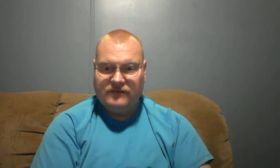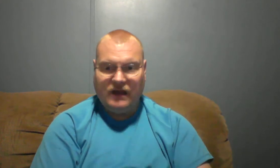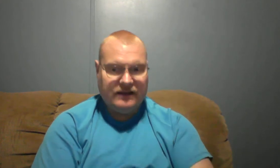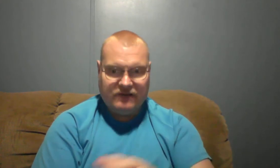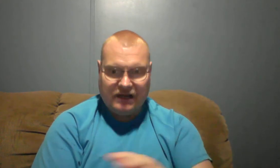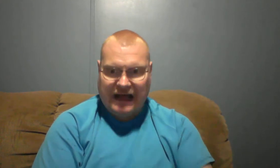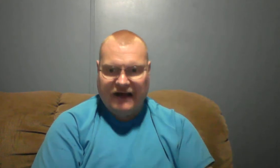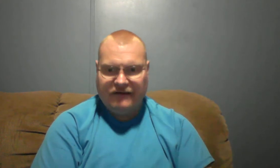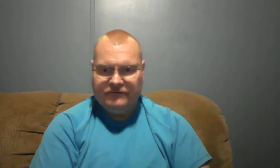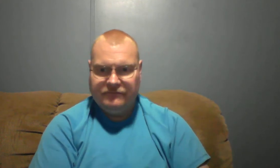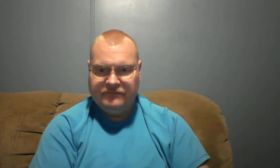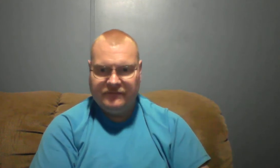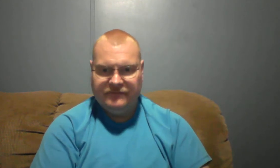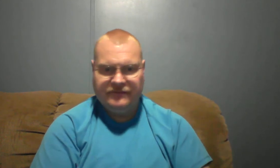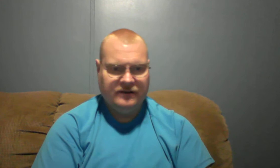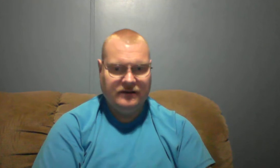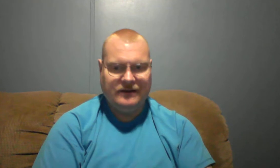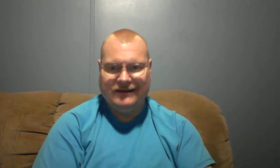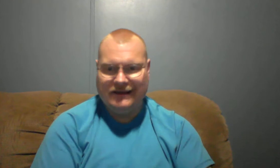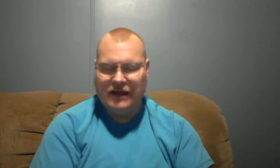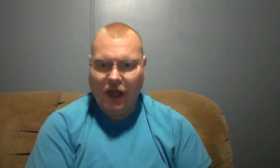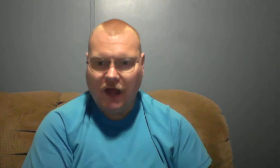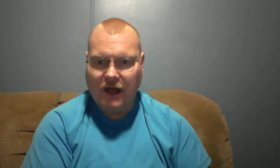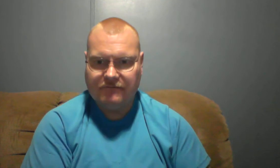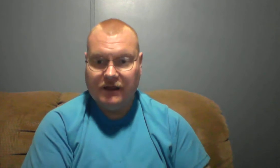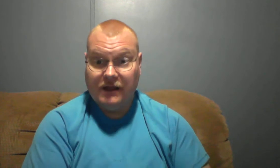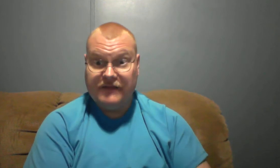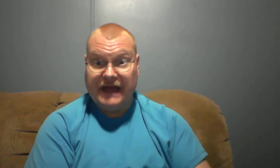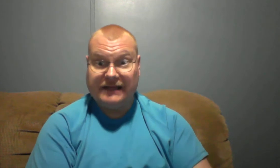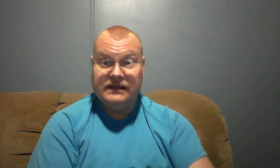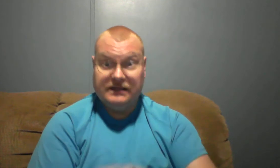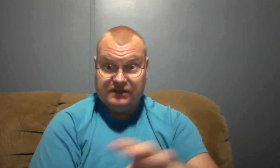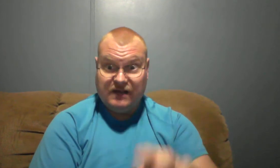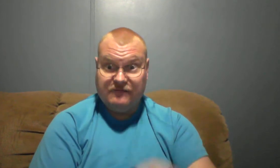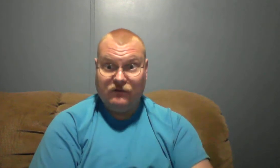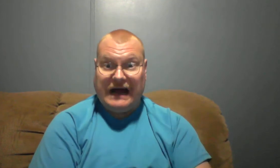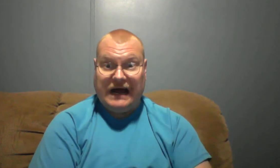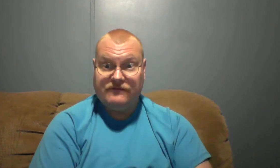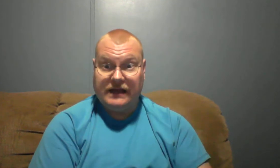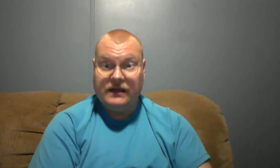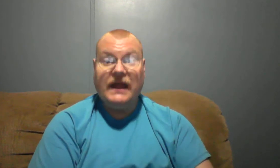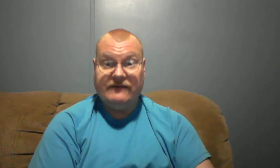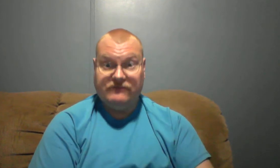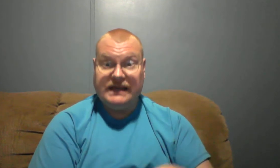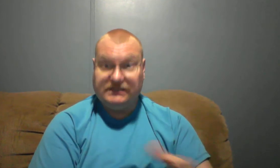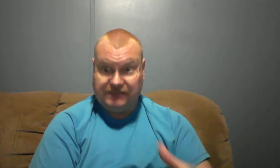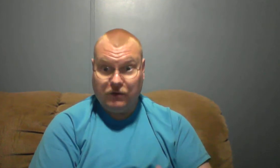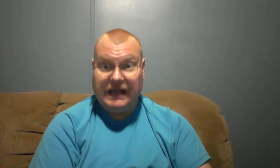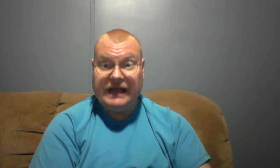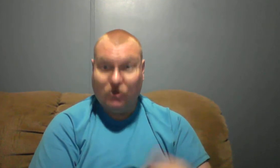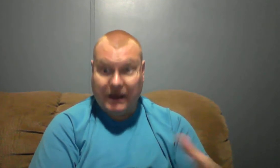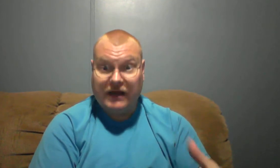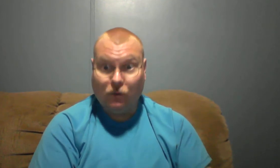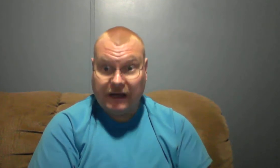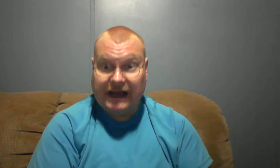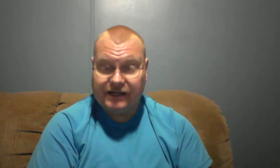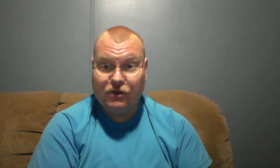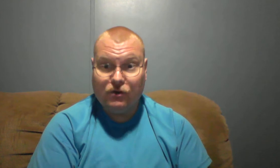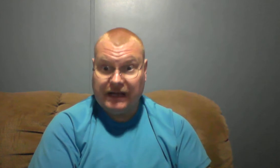not living a life of that sinful life, that everything's okay, no matter what I do. And I'm